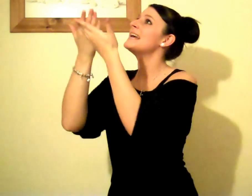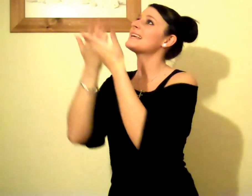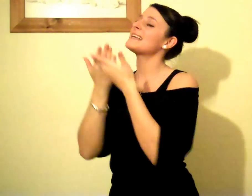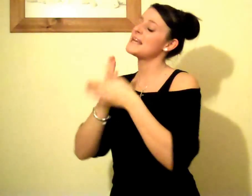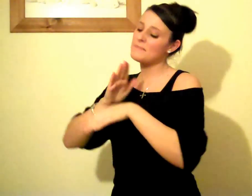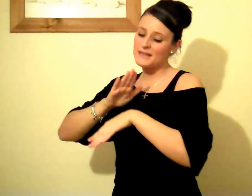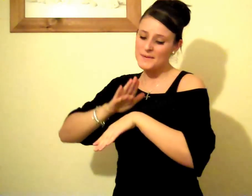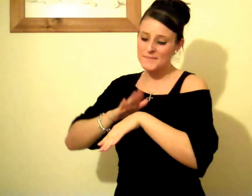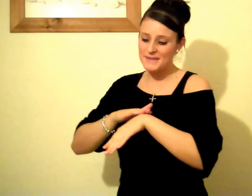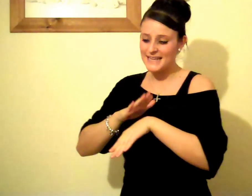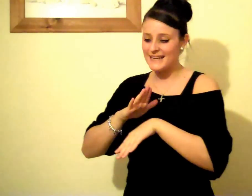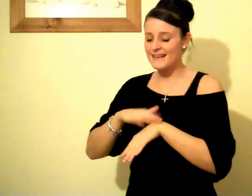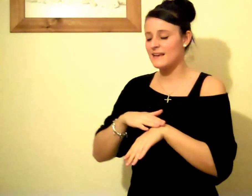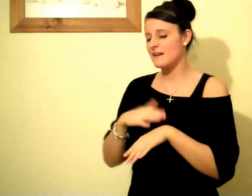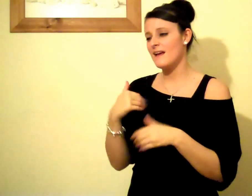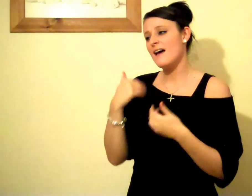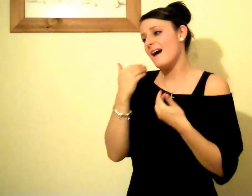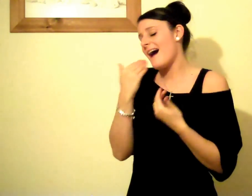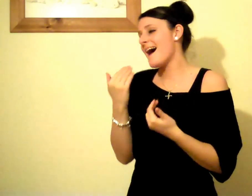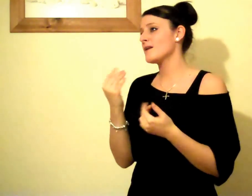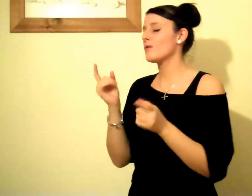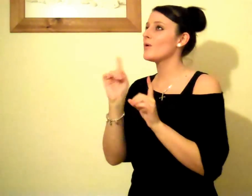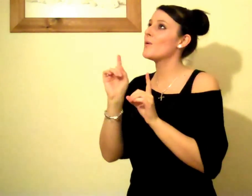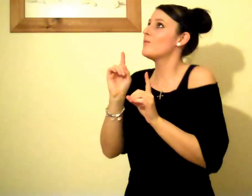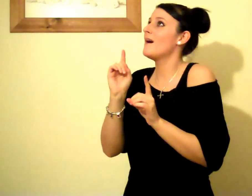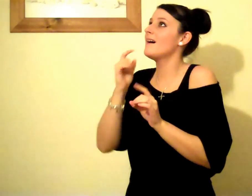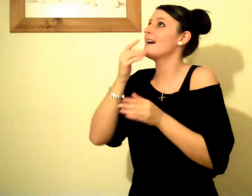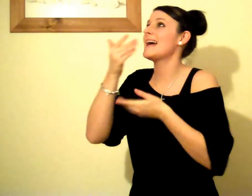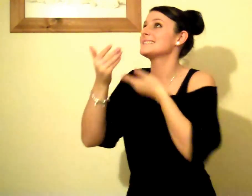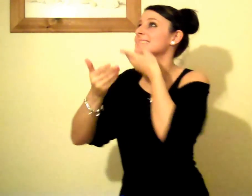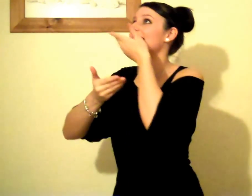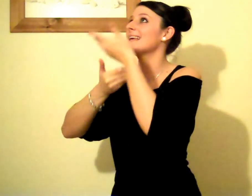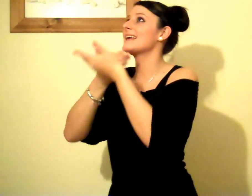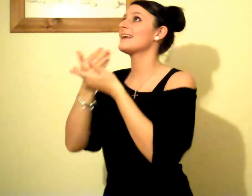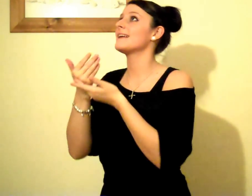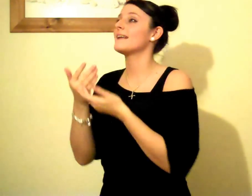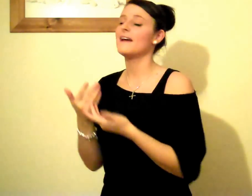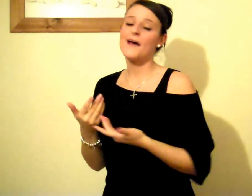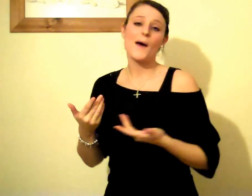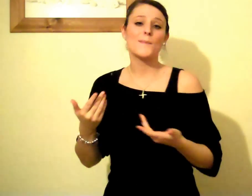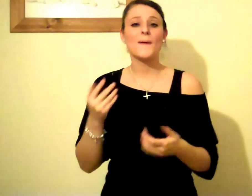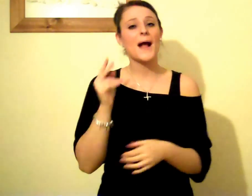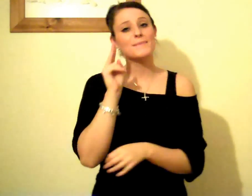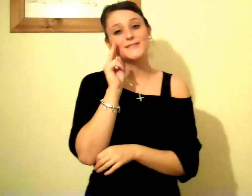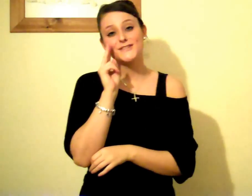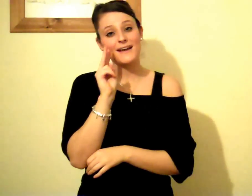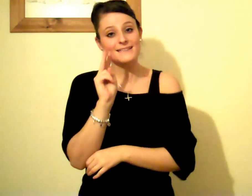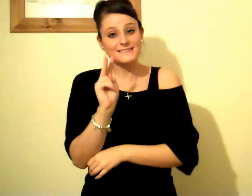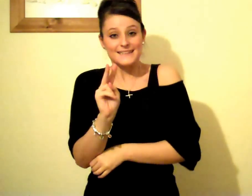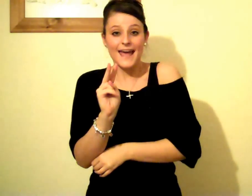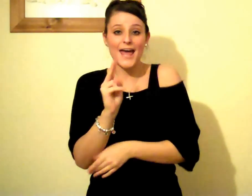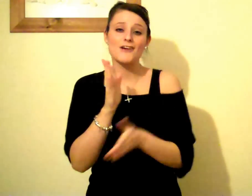Give me a minute I don't know what I'd say in it I'd probably just stare